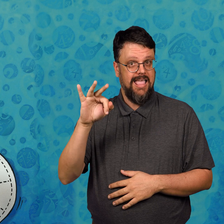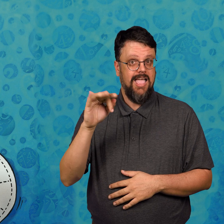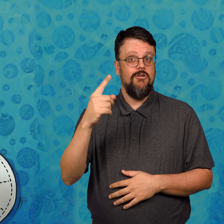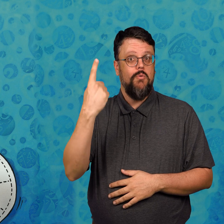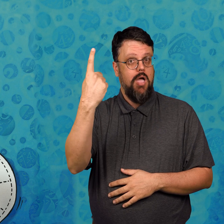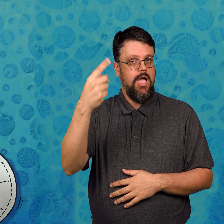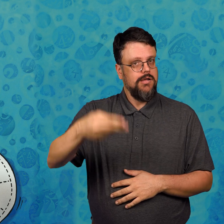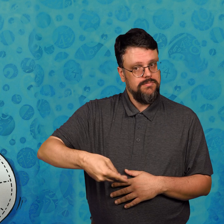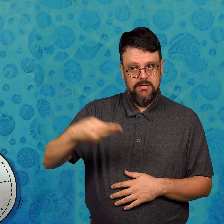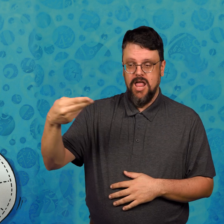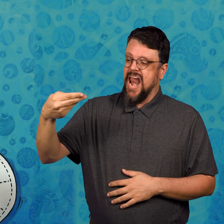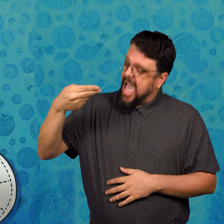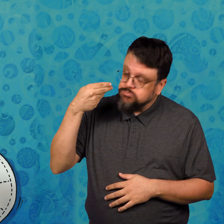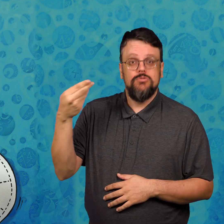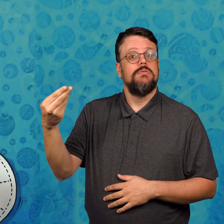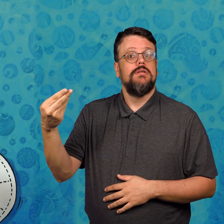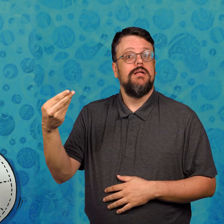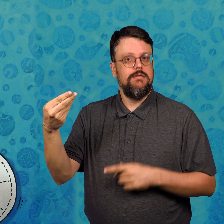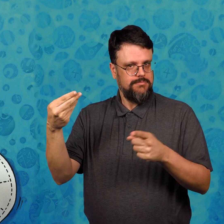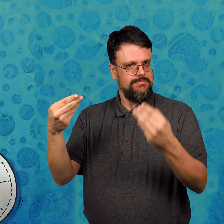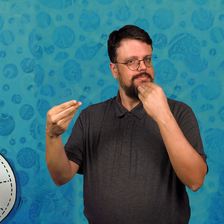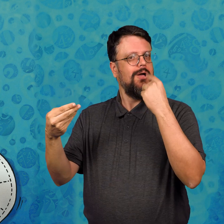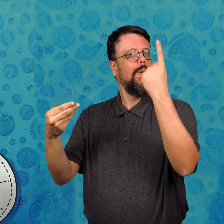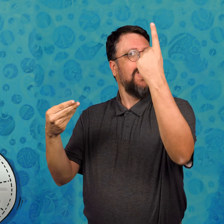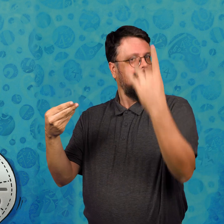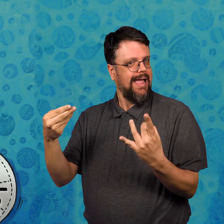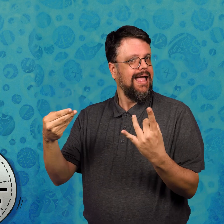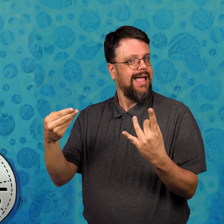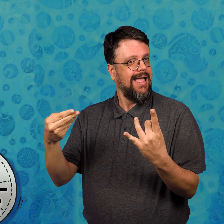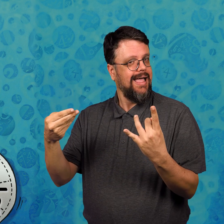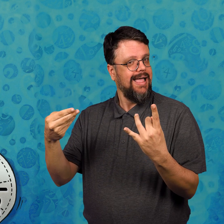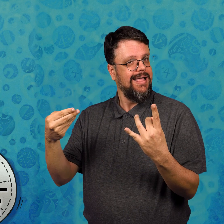If you eat one slice, you are eating one-eighth of the pie.